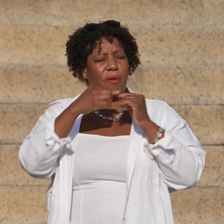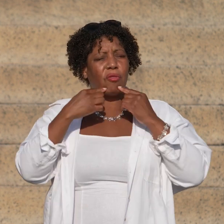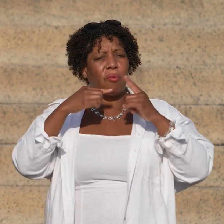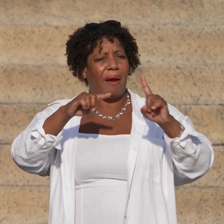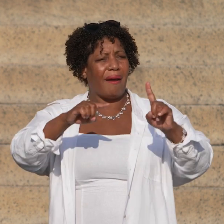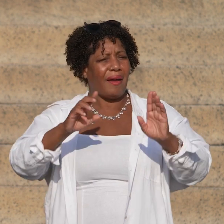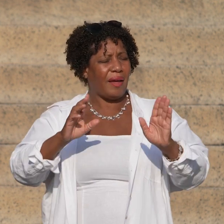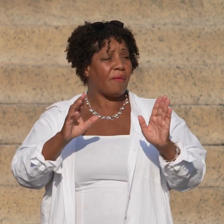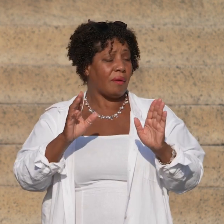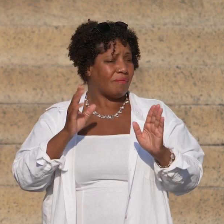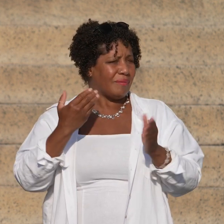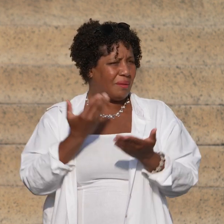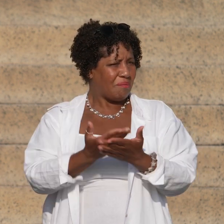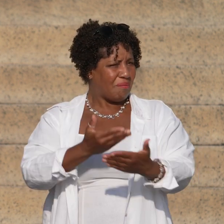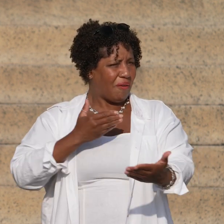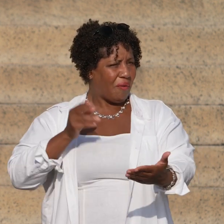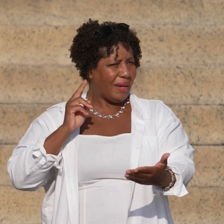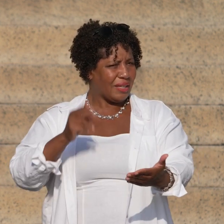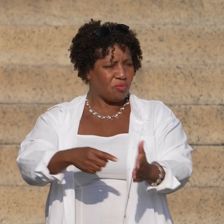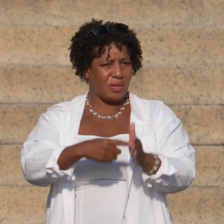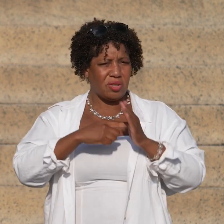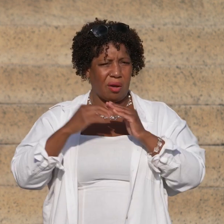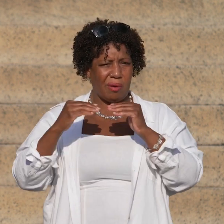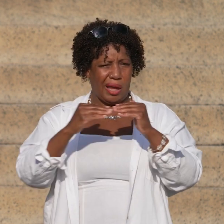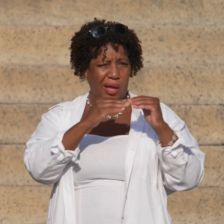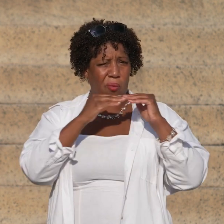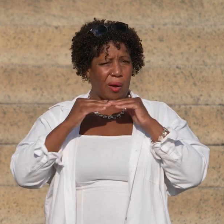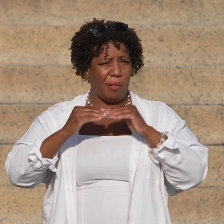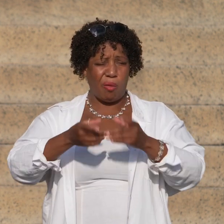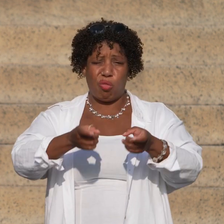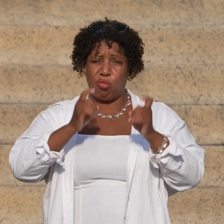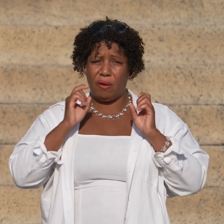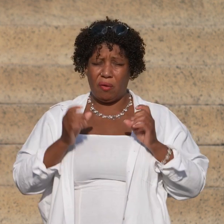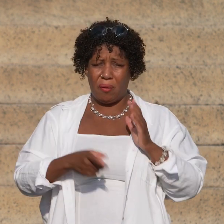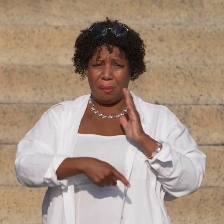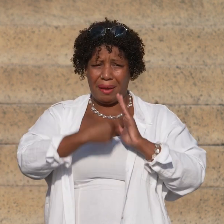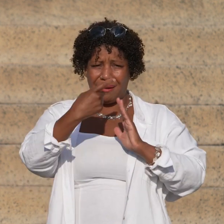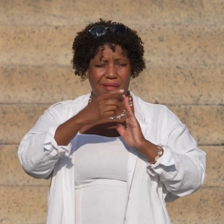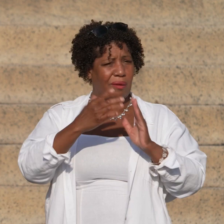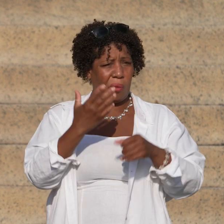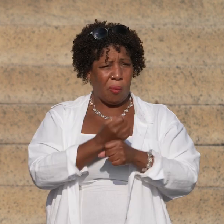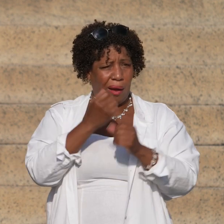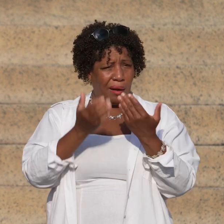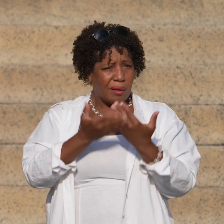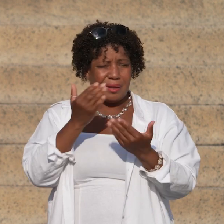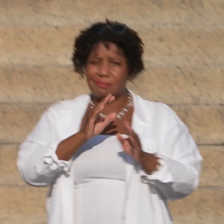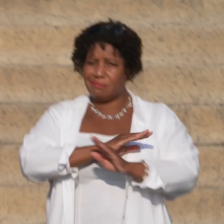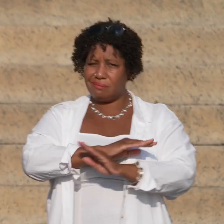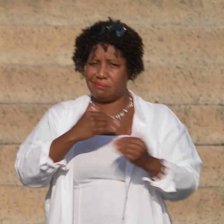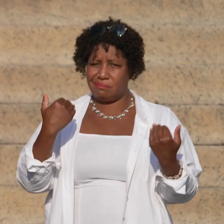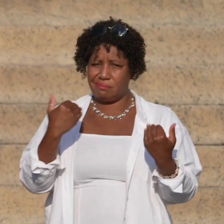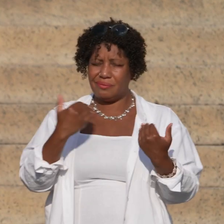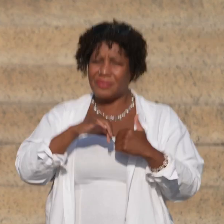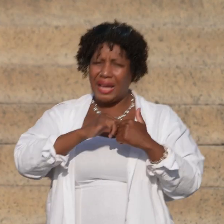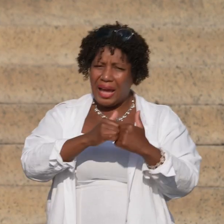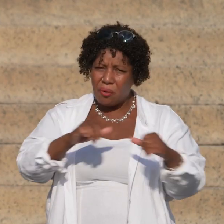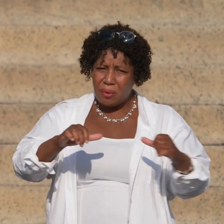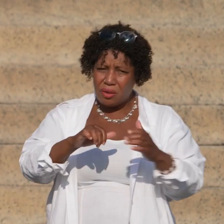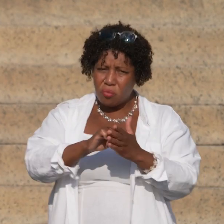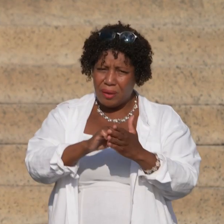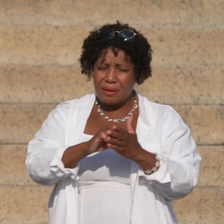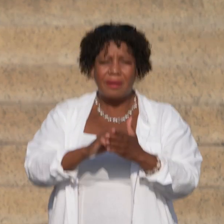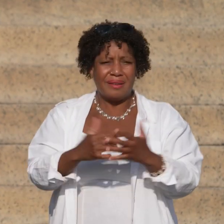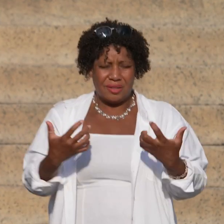History has shown us that equality is not freely given or easily won. It is only through coming together